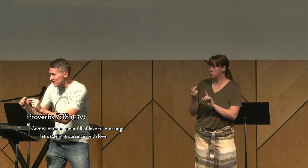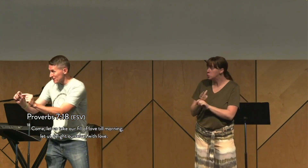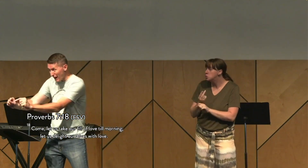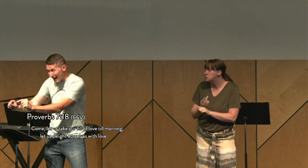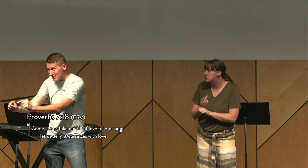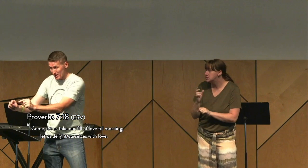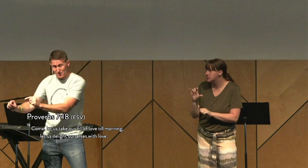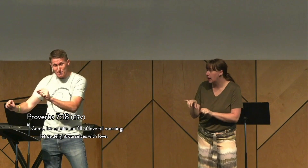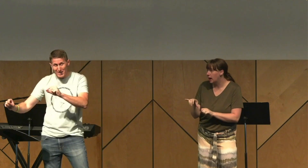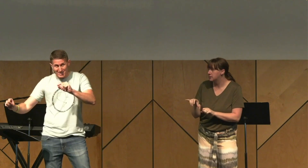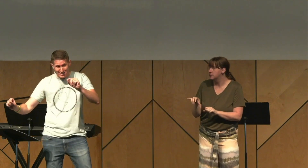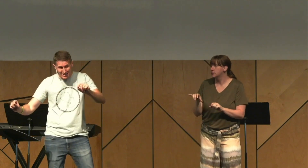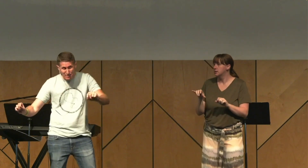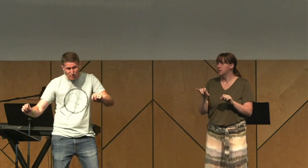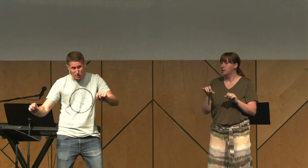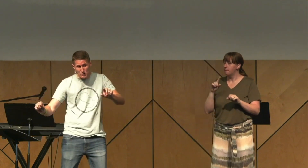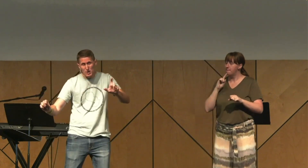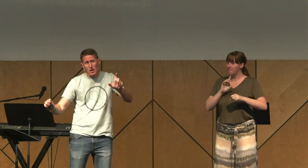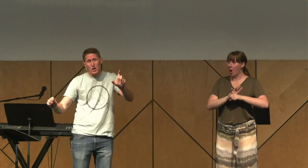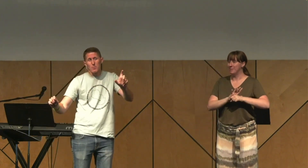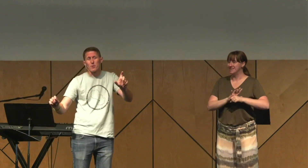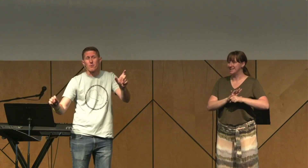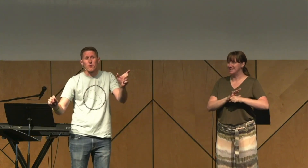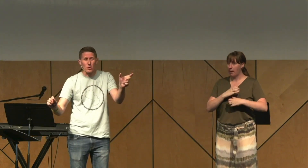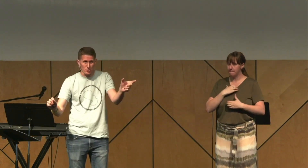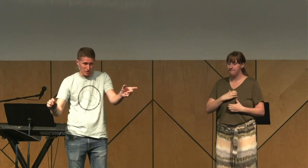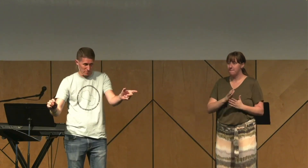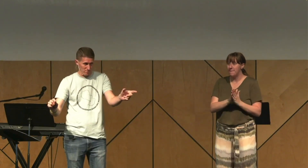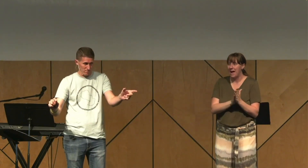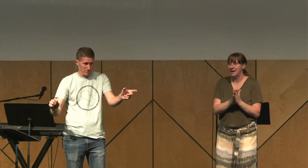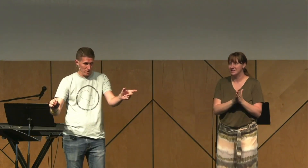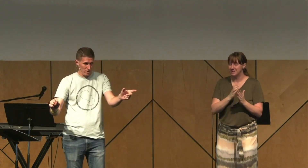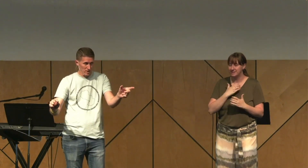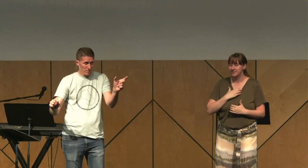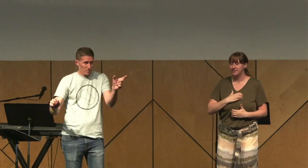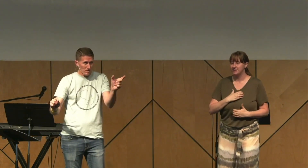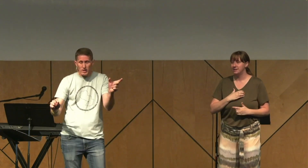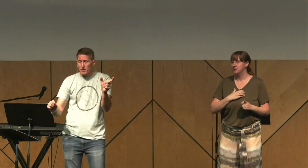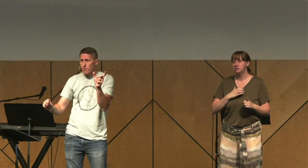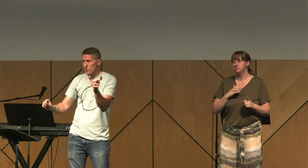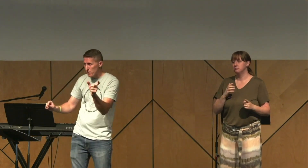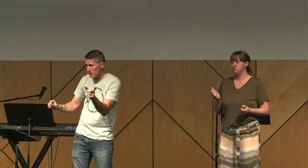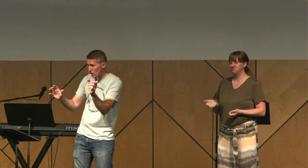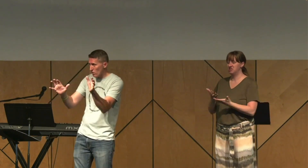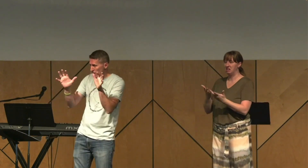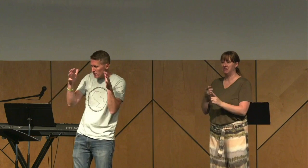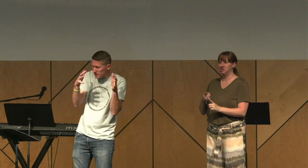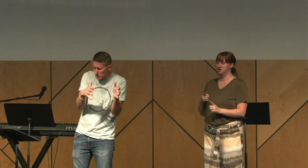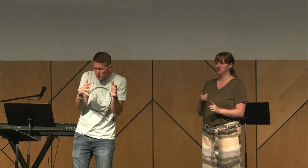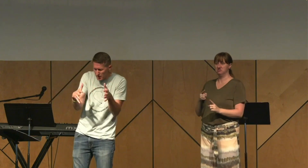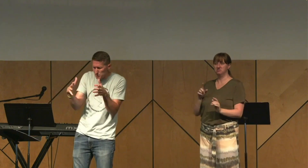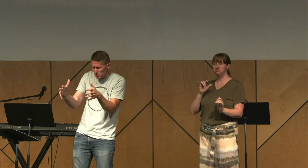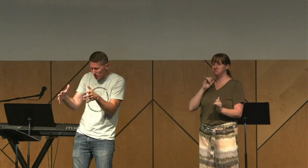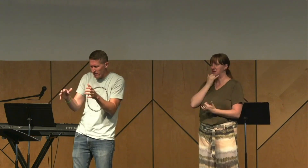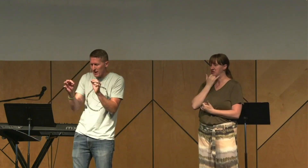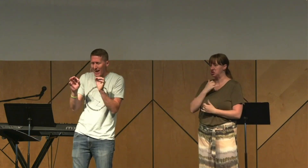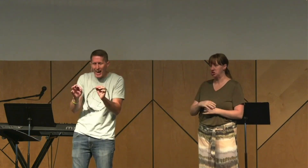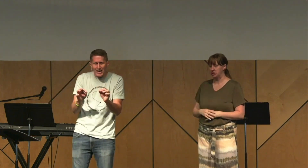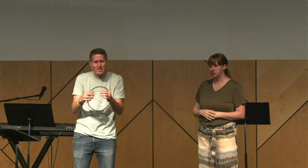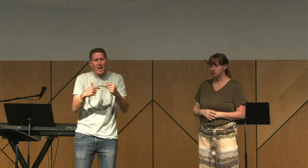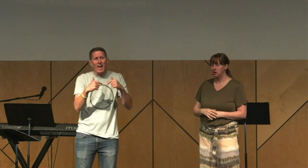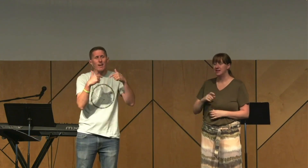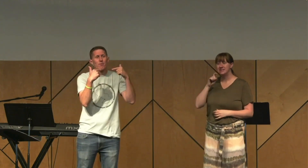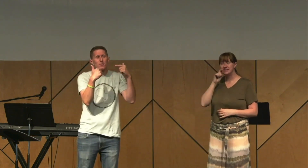sin promises passion, but it delivers perversion. The sexual sin is